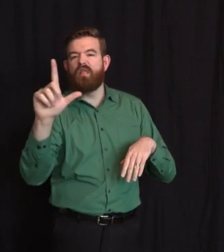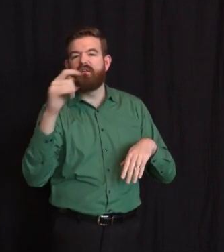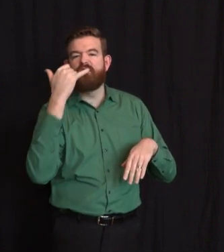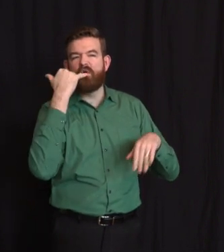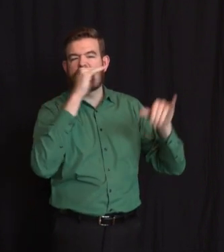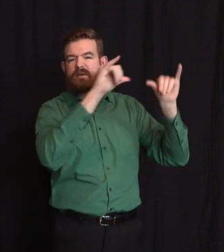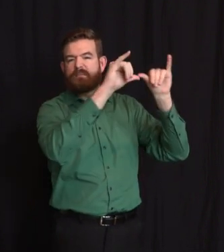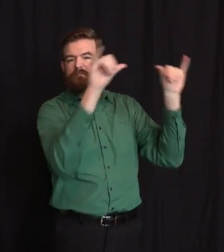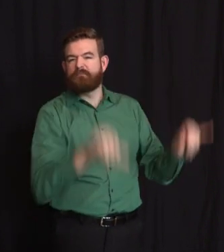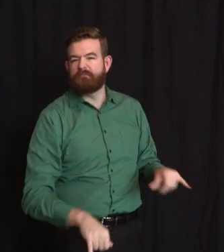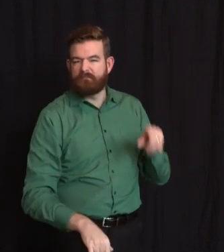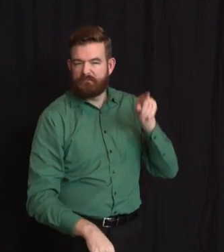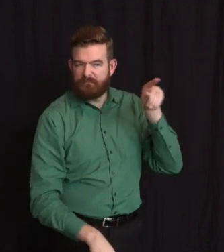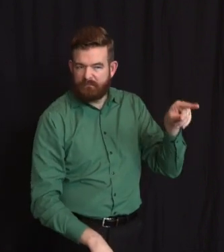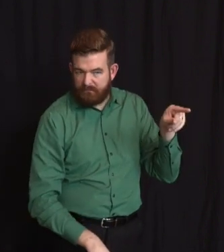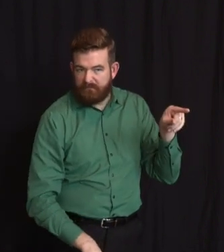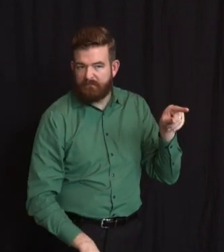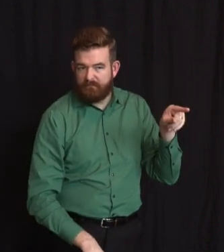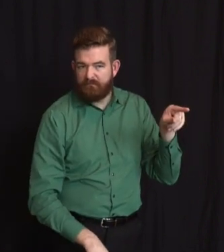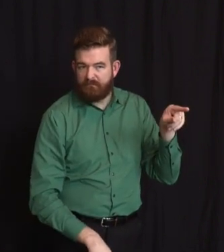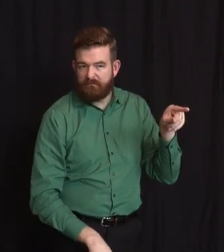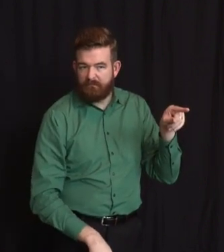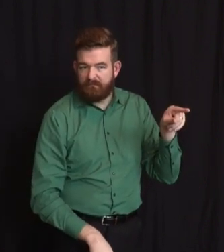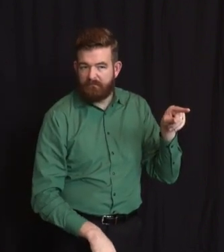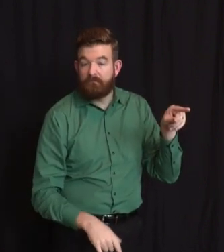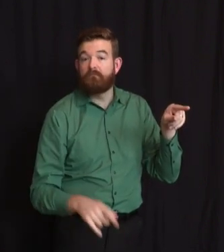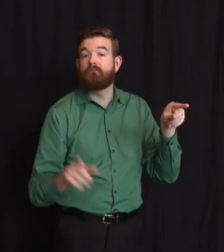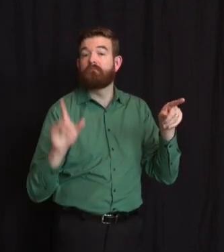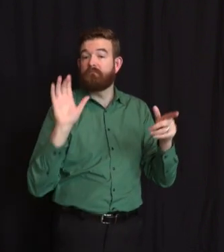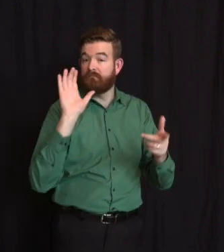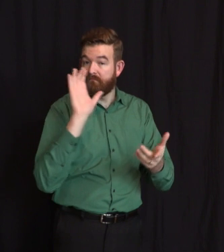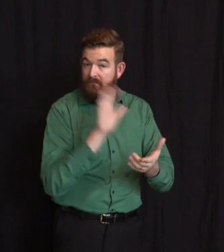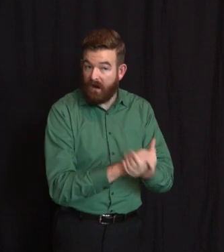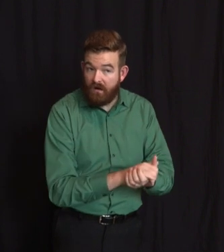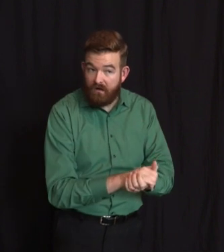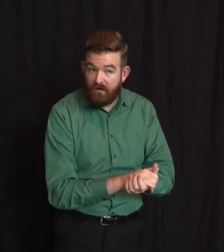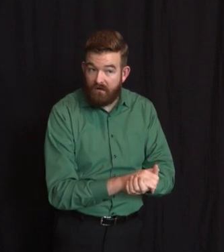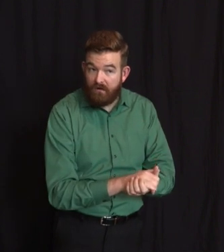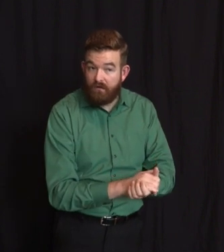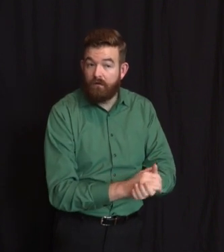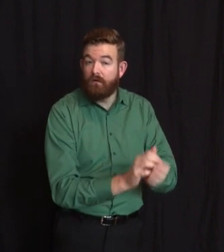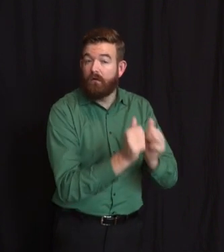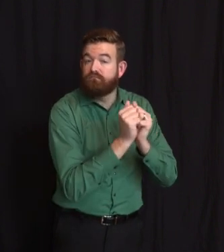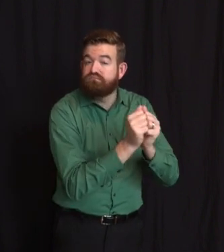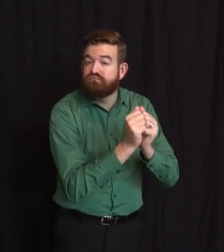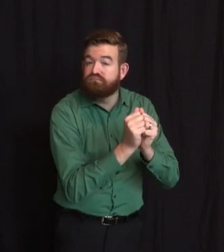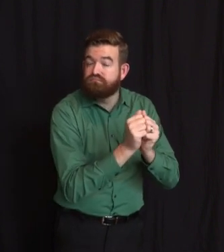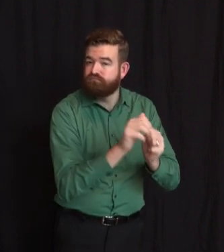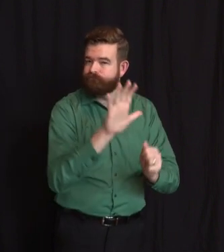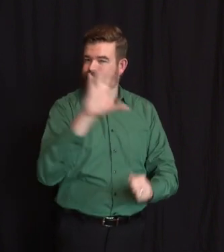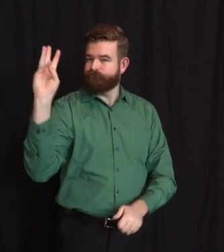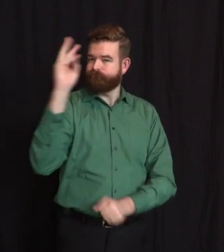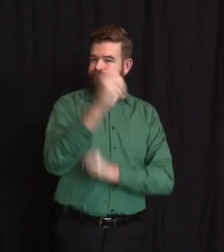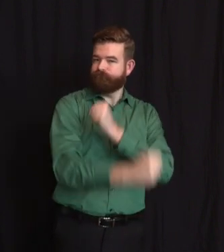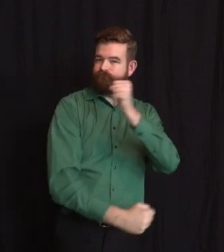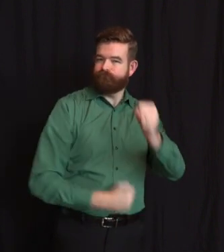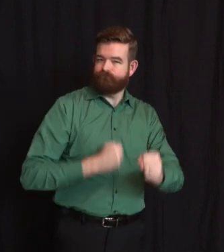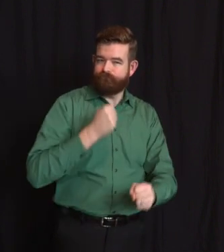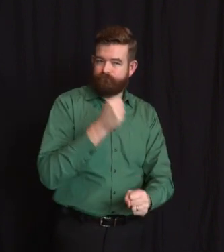of 56 years, Myrtle, with whom he is now reunited. They lived all over the country, but settled